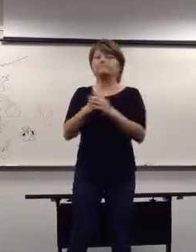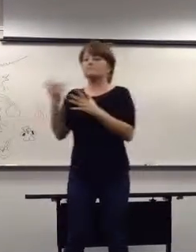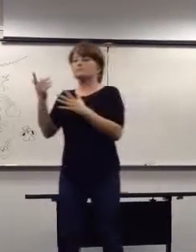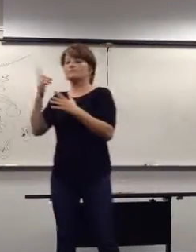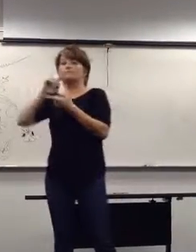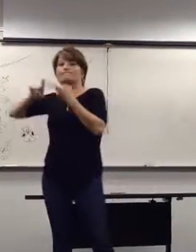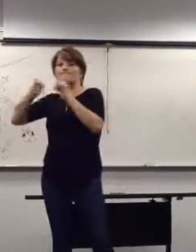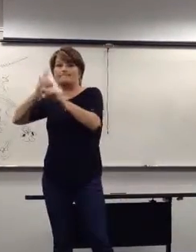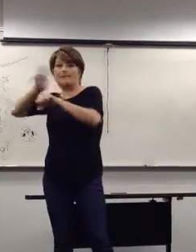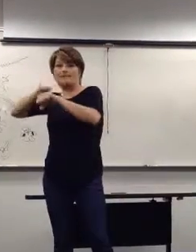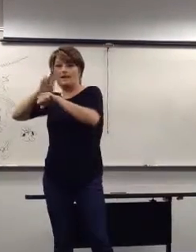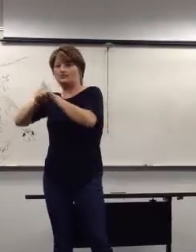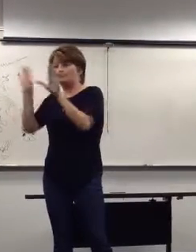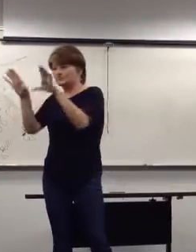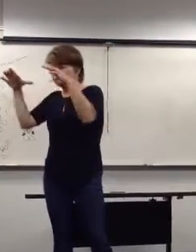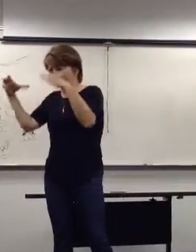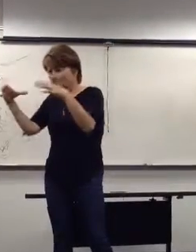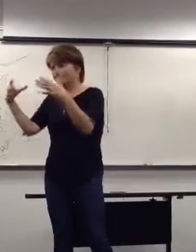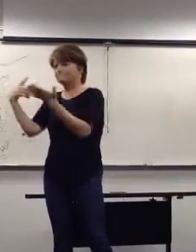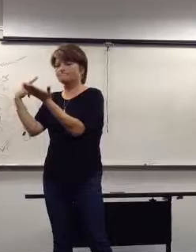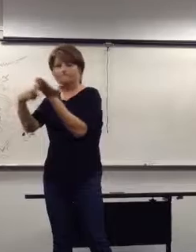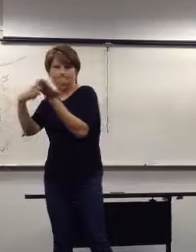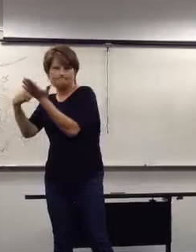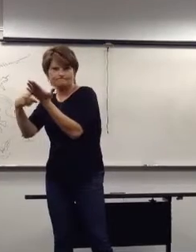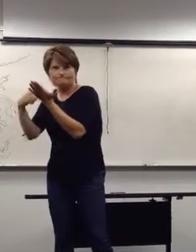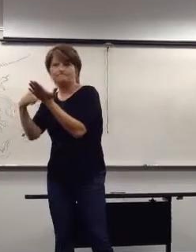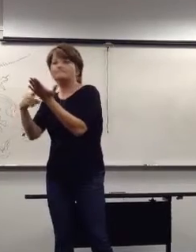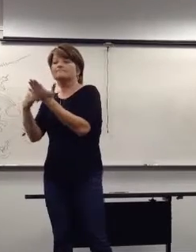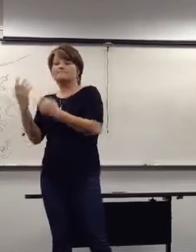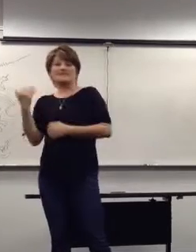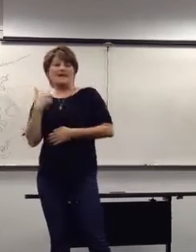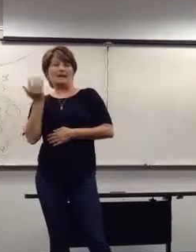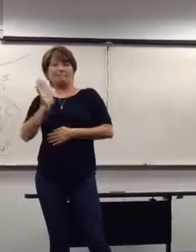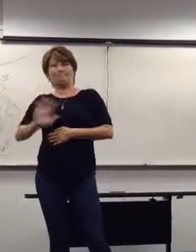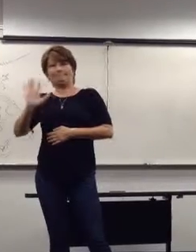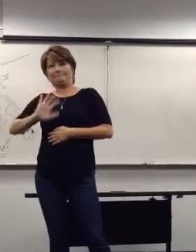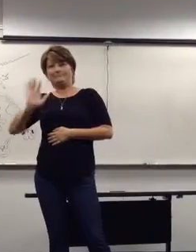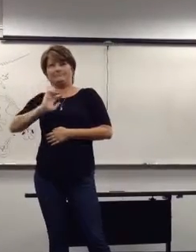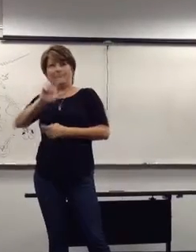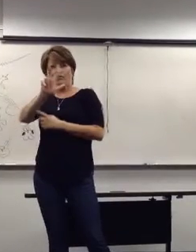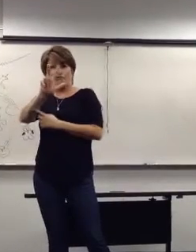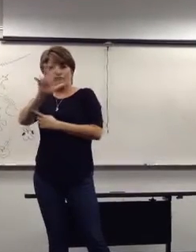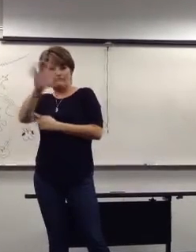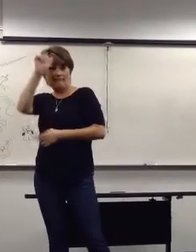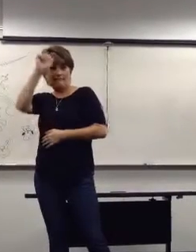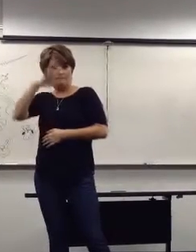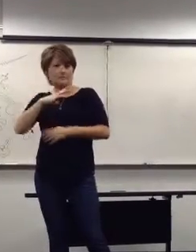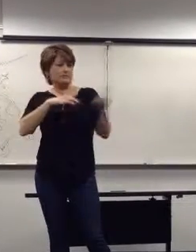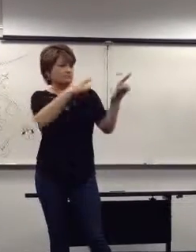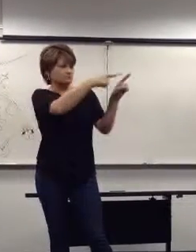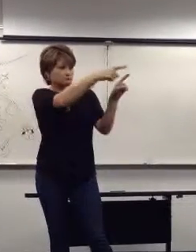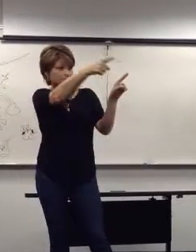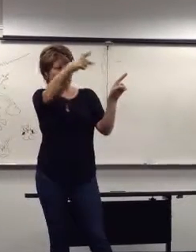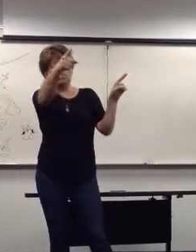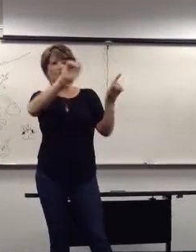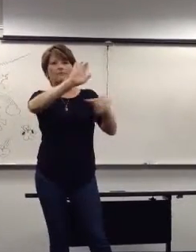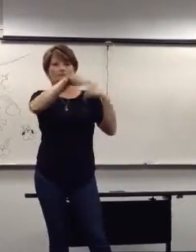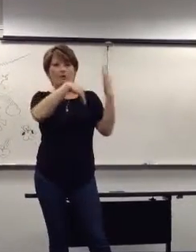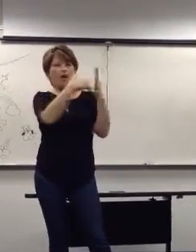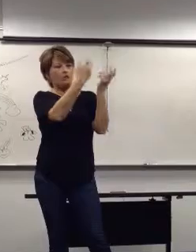who was guilty, they had to have a trial. So, they had a national trial, they came together to discuss, it was about 35